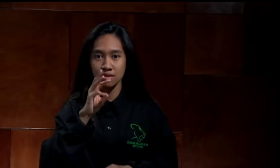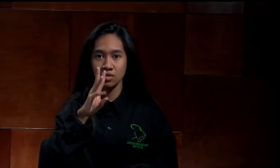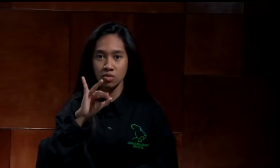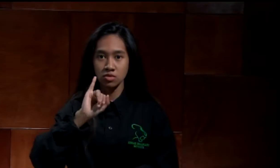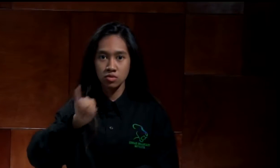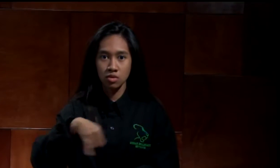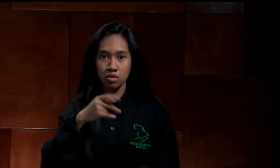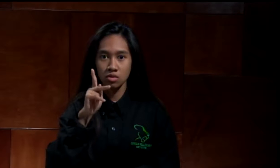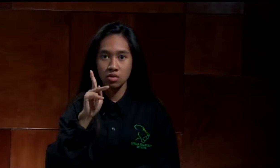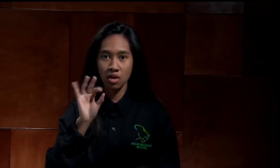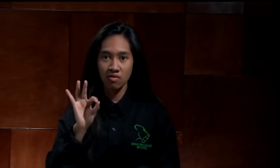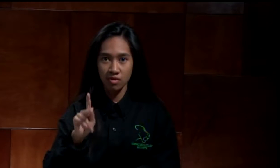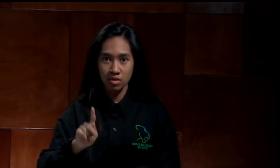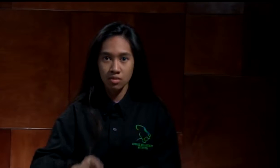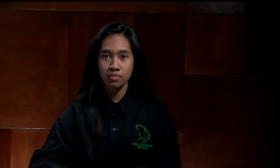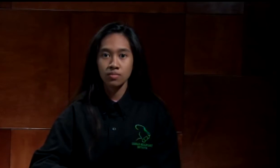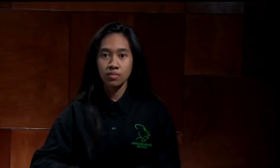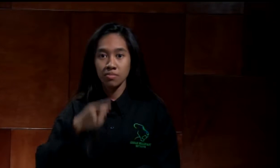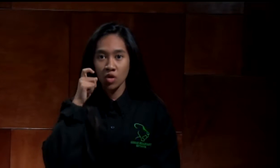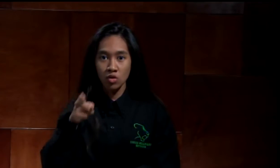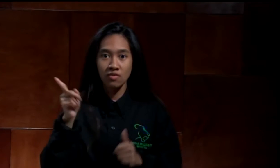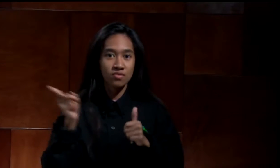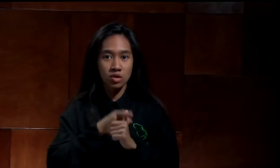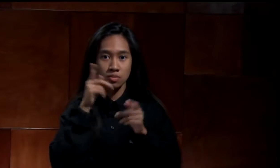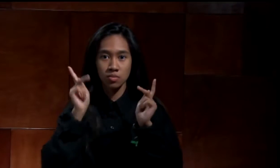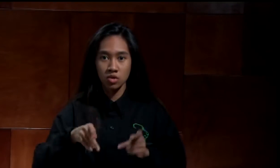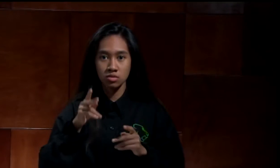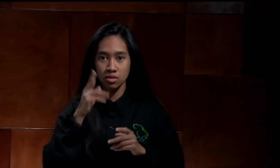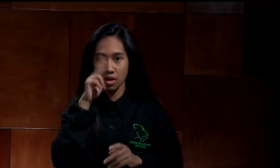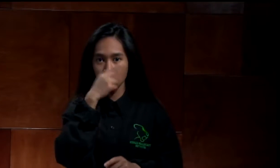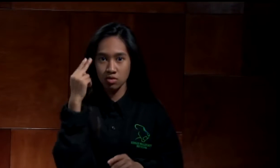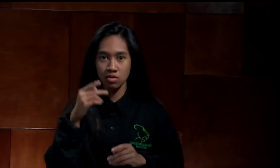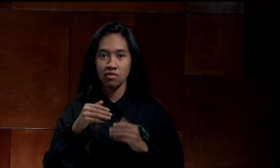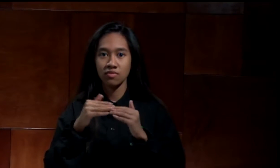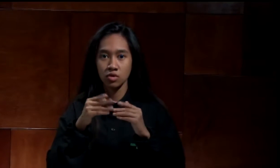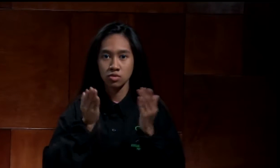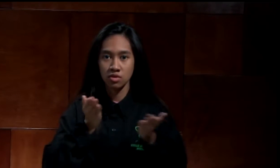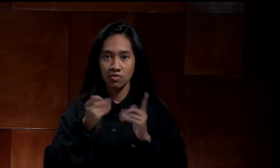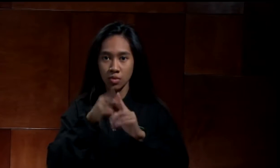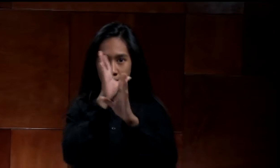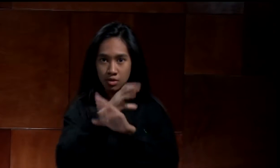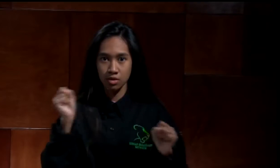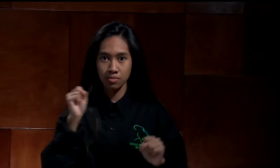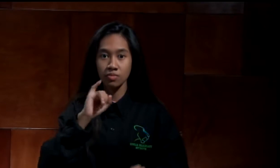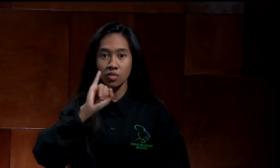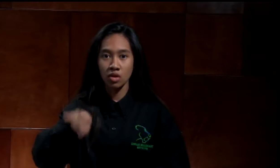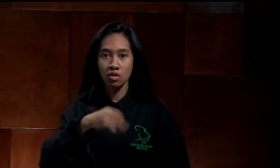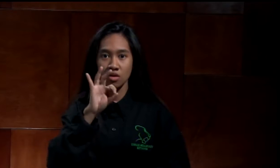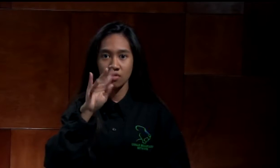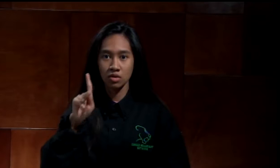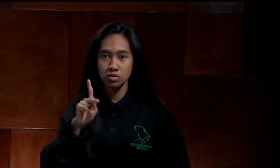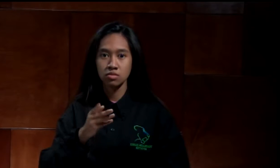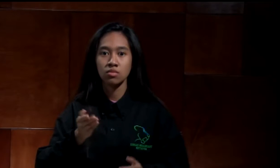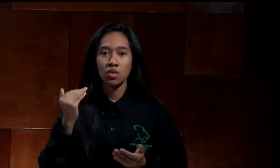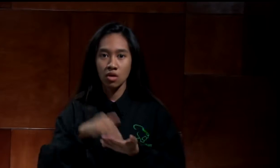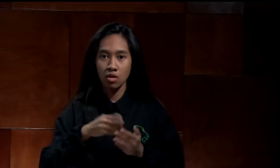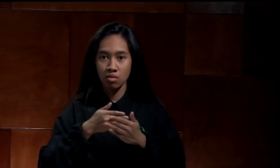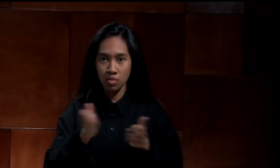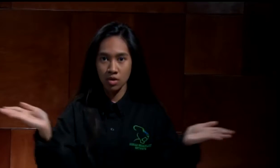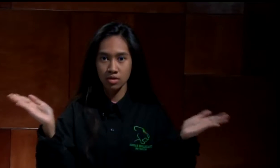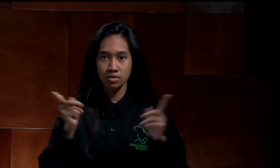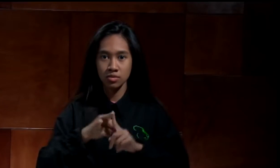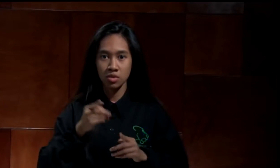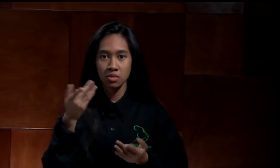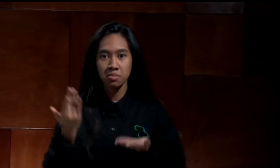John Fitzgerald Kennedy became the first person of the Catholic faith to serve as President. John F. Kennedy had to overcome public